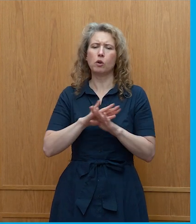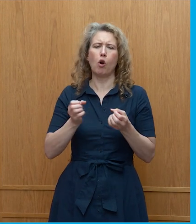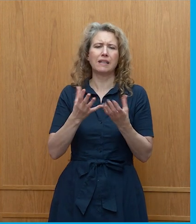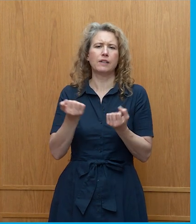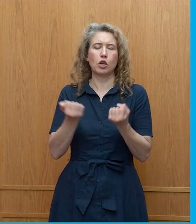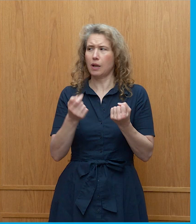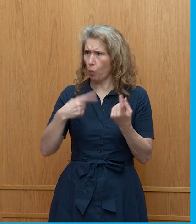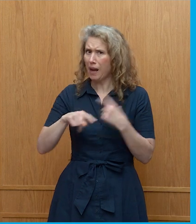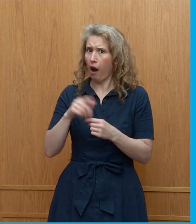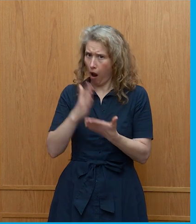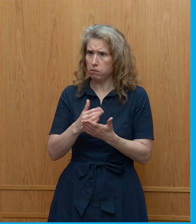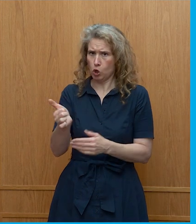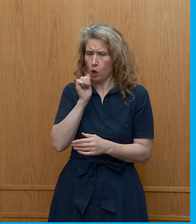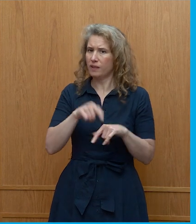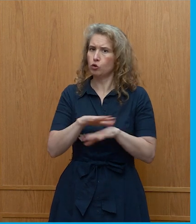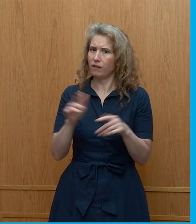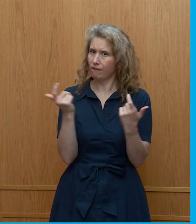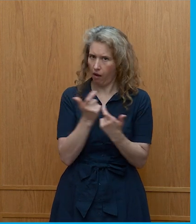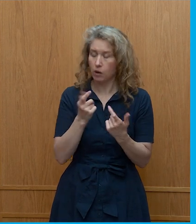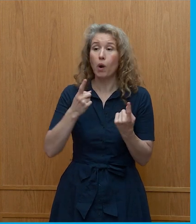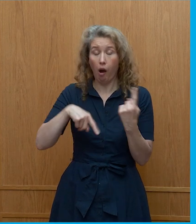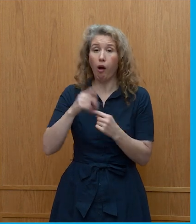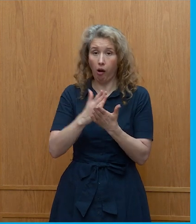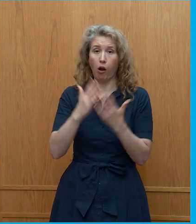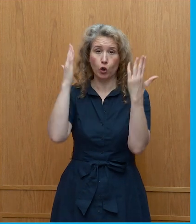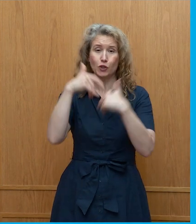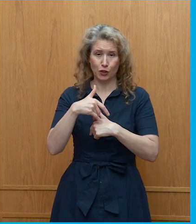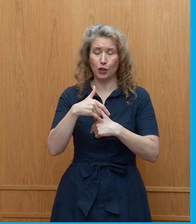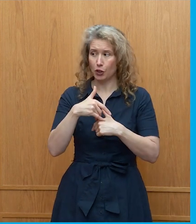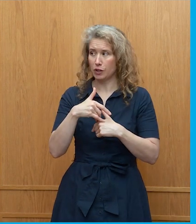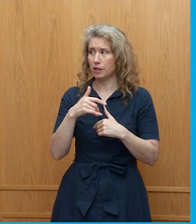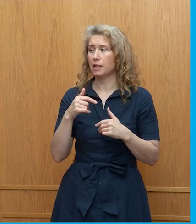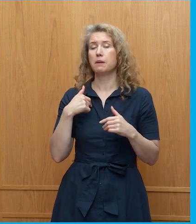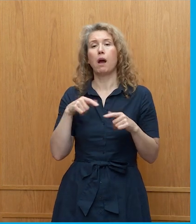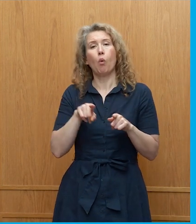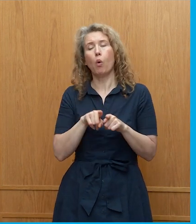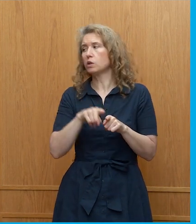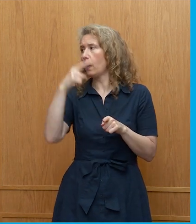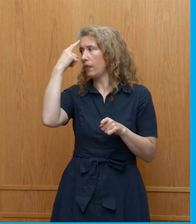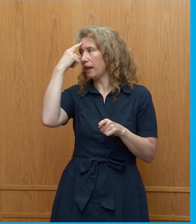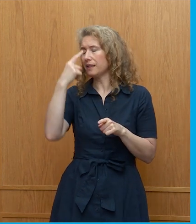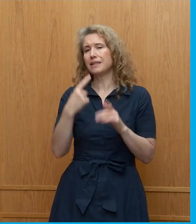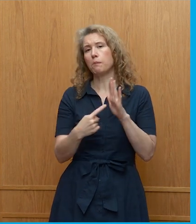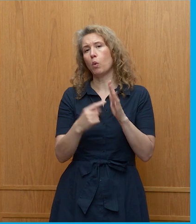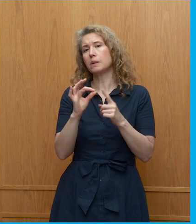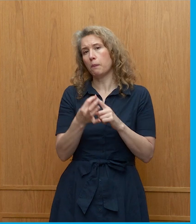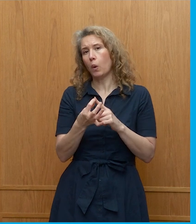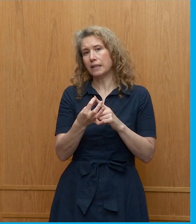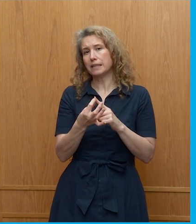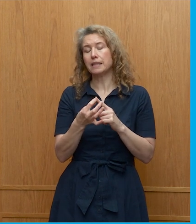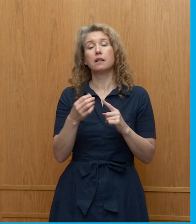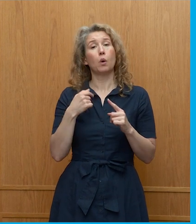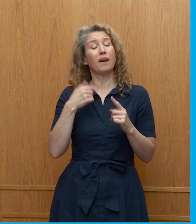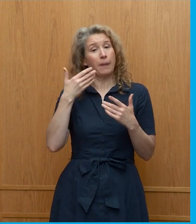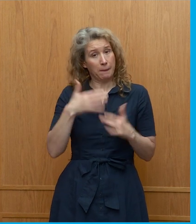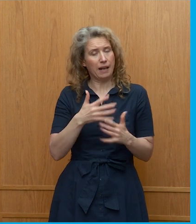thinks this is a fun issue and everybody's concerned about it. However, I also think there's a really important point in this and that is that we have